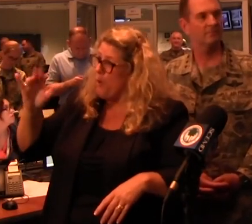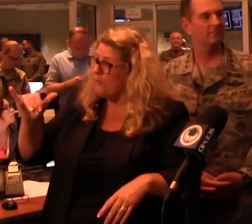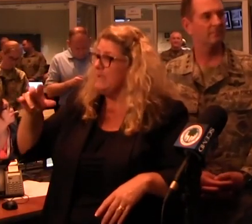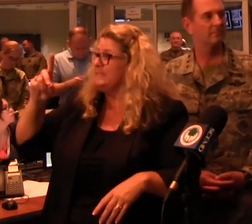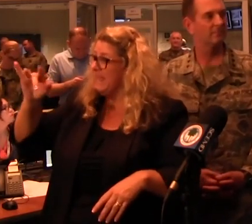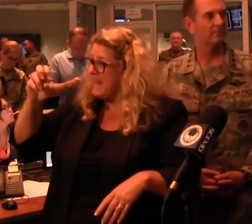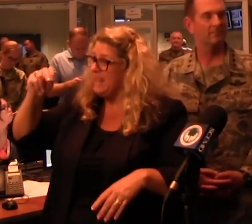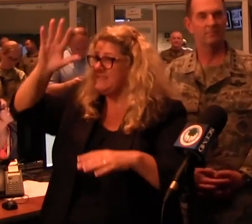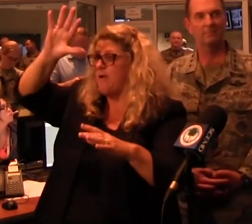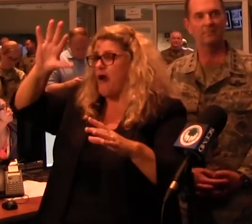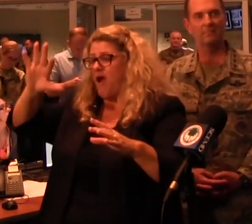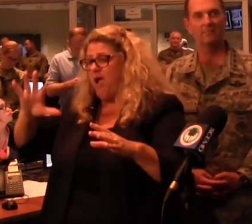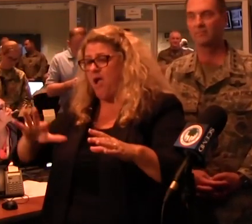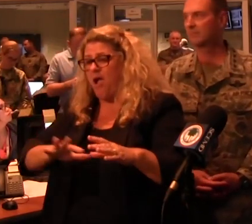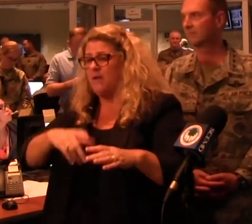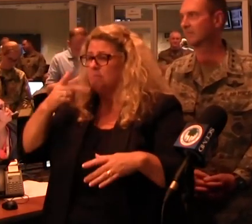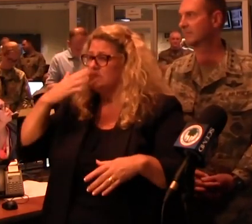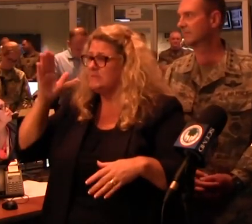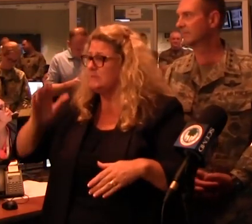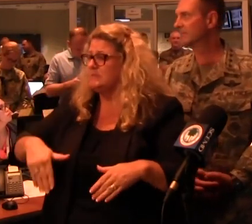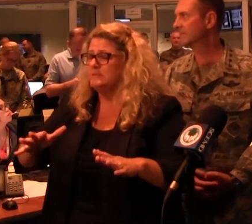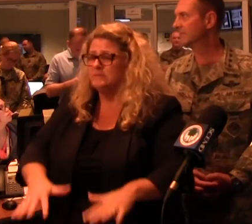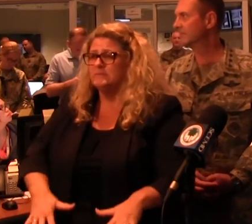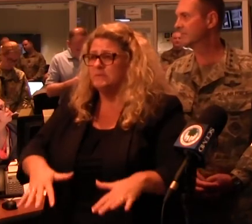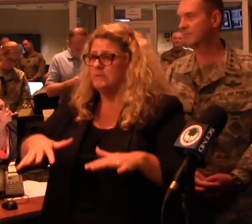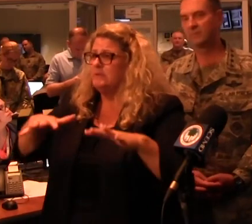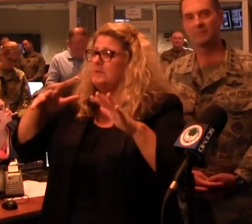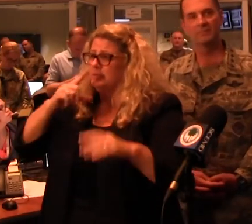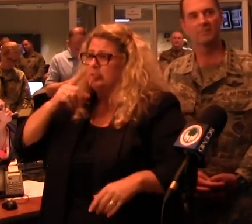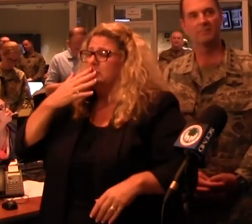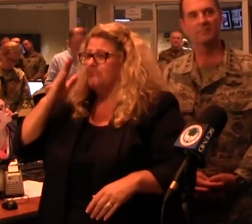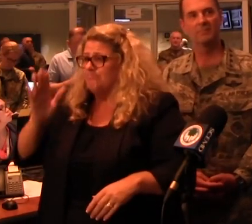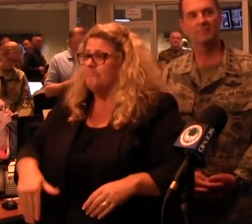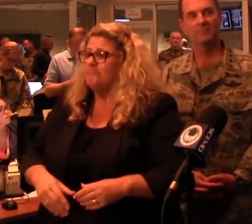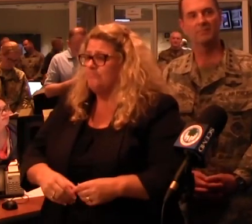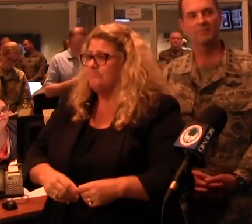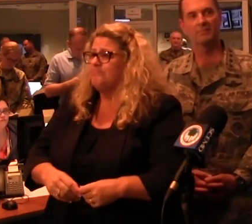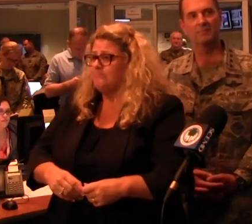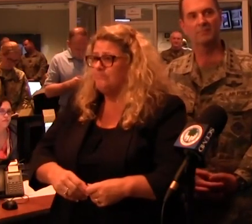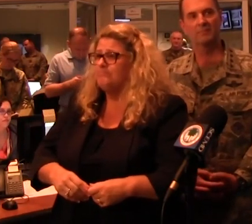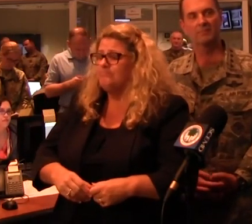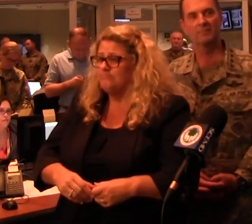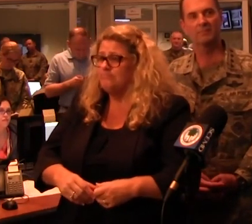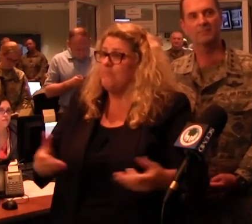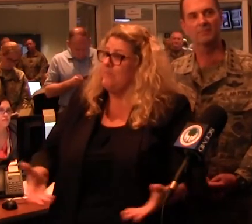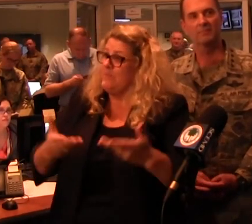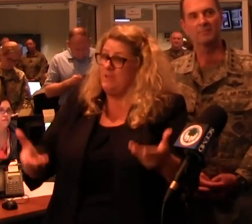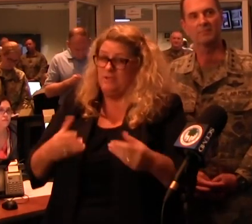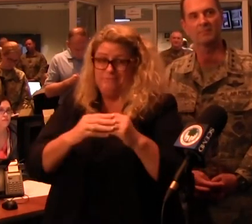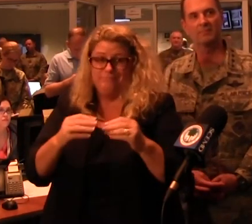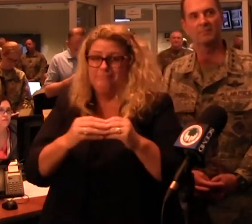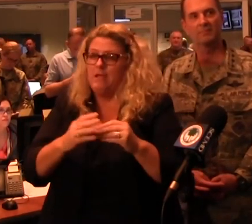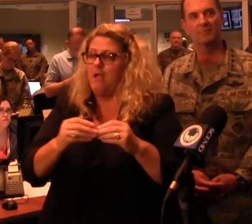those areas, they're having flooding. And it's a big, it's a major flood. You don't feel it here, but I